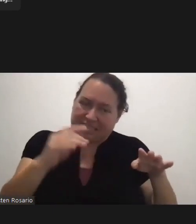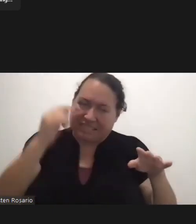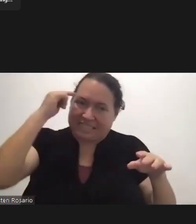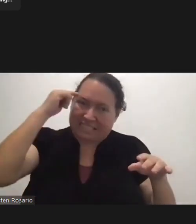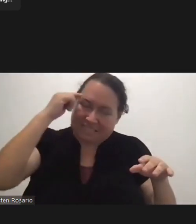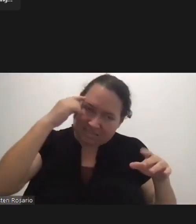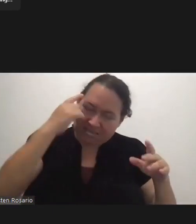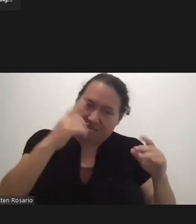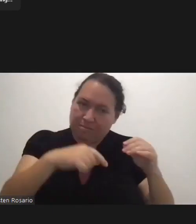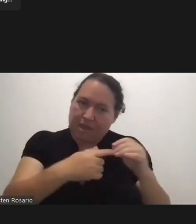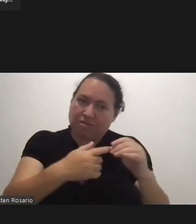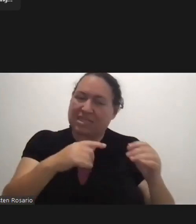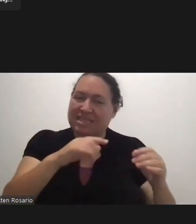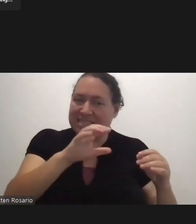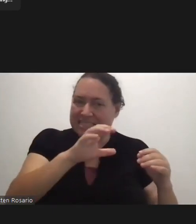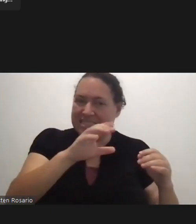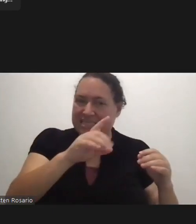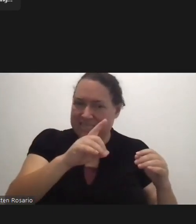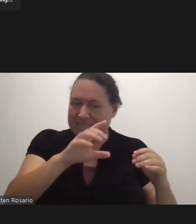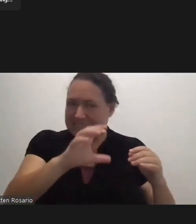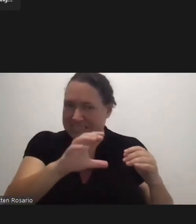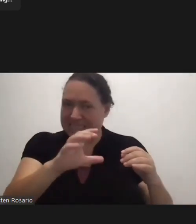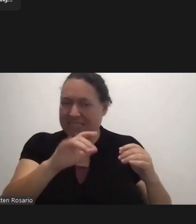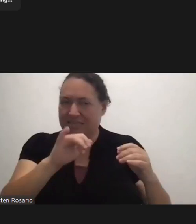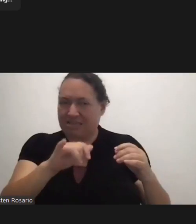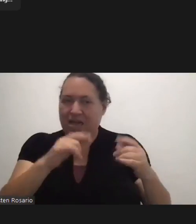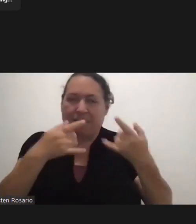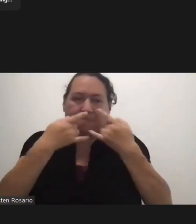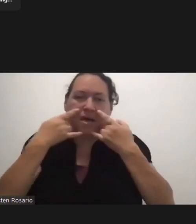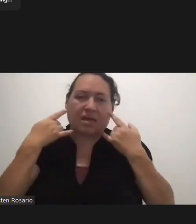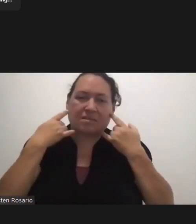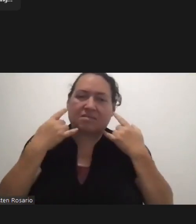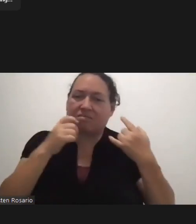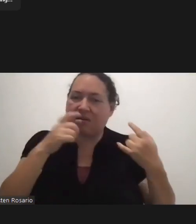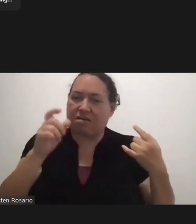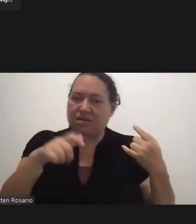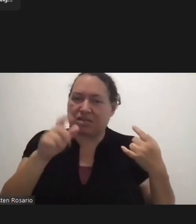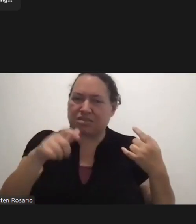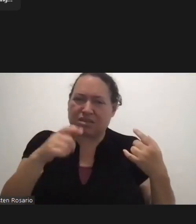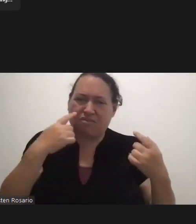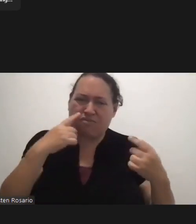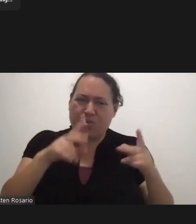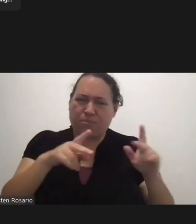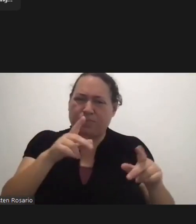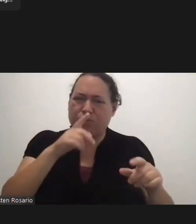Guidance Today That Masks Are No Longer Necessary For Fully Vaccinated